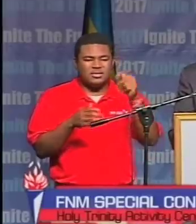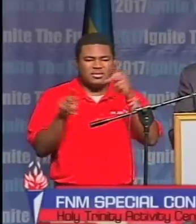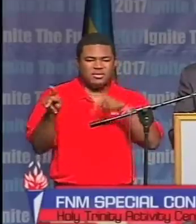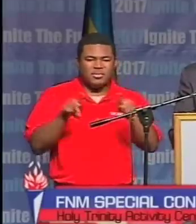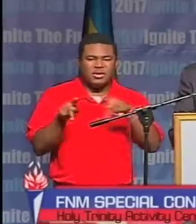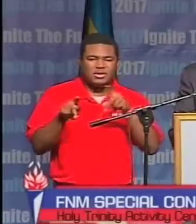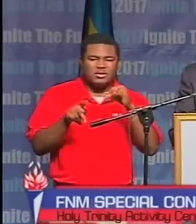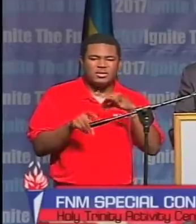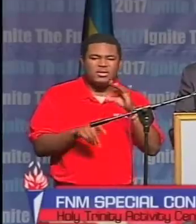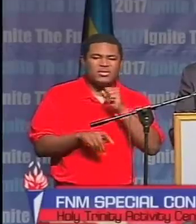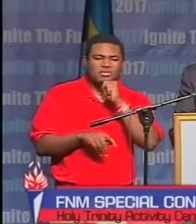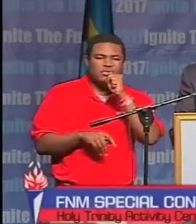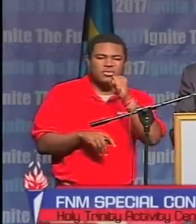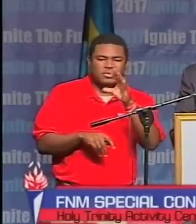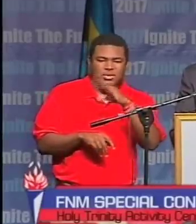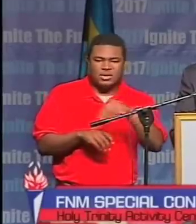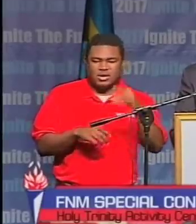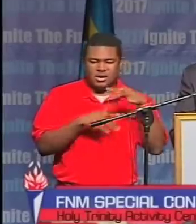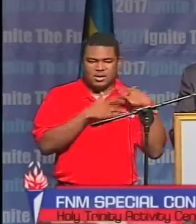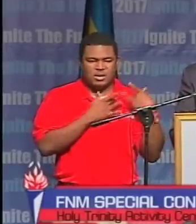and heart.